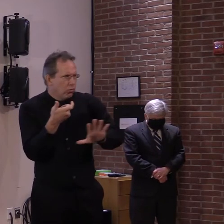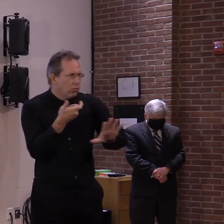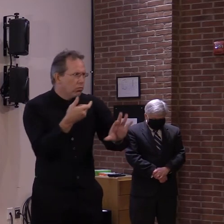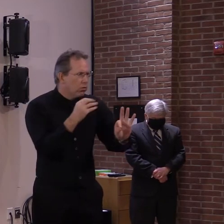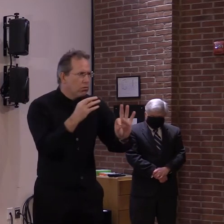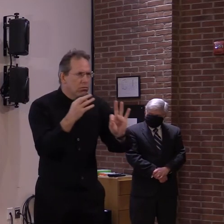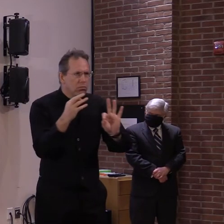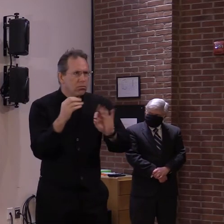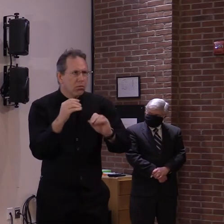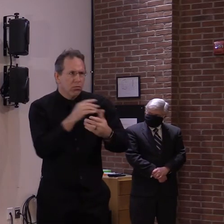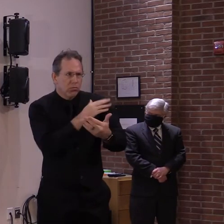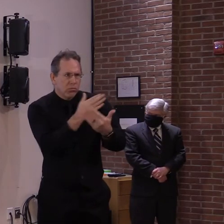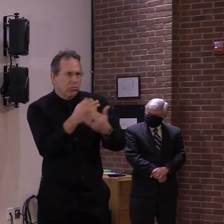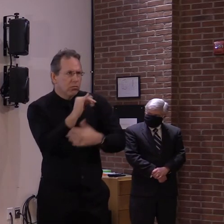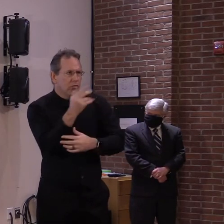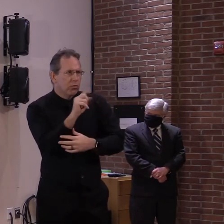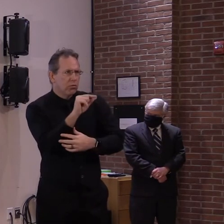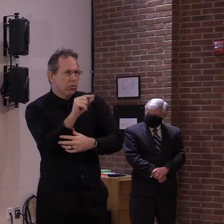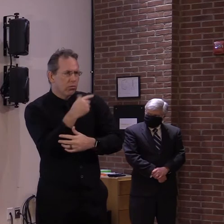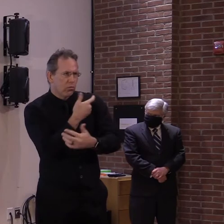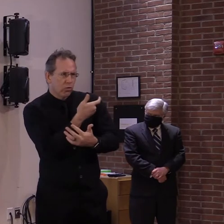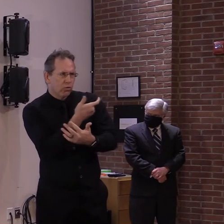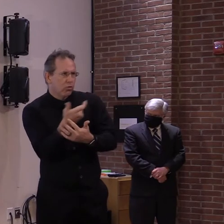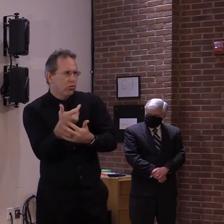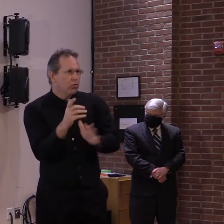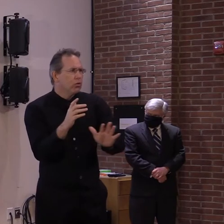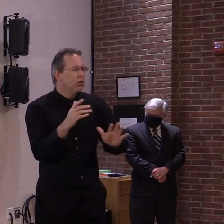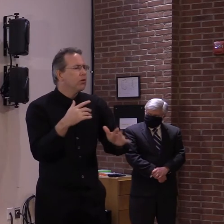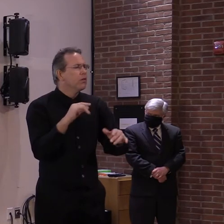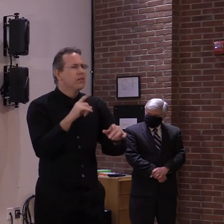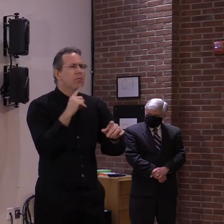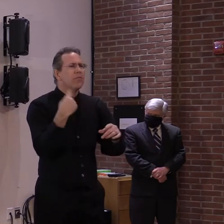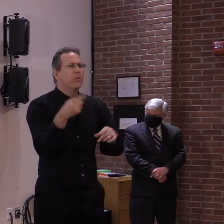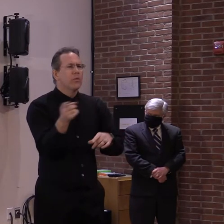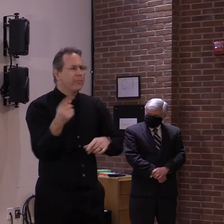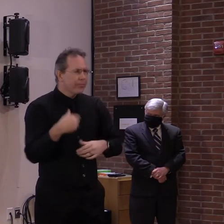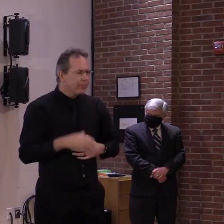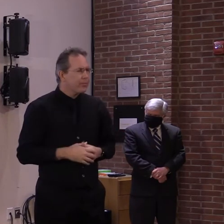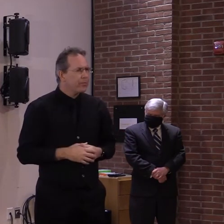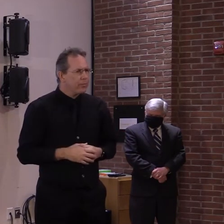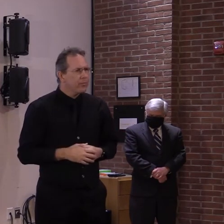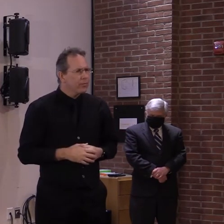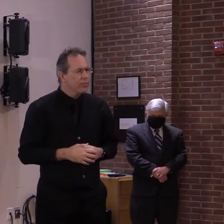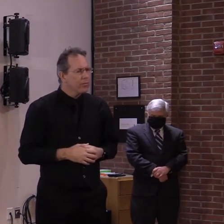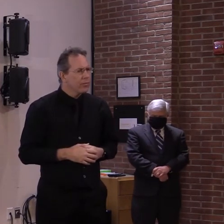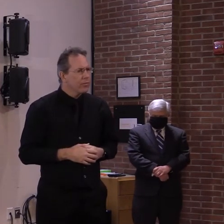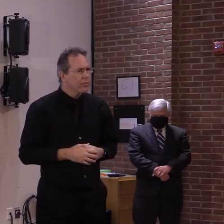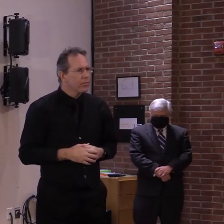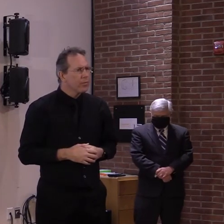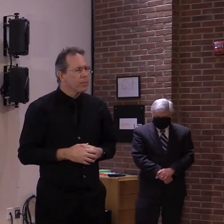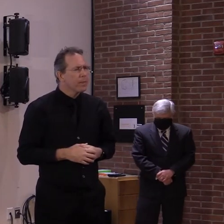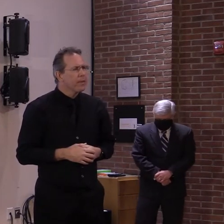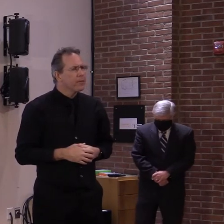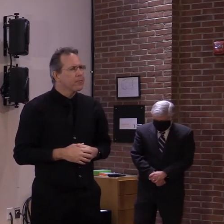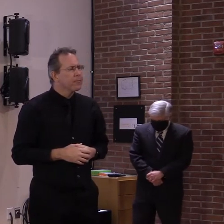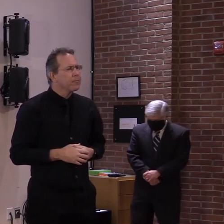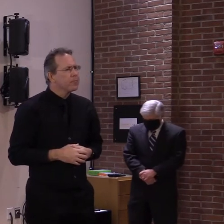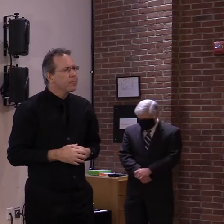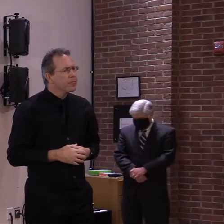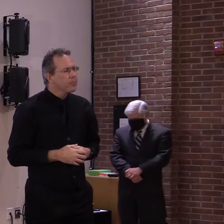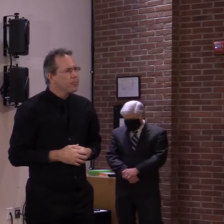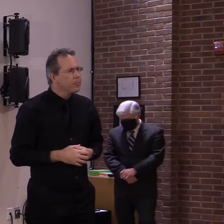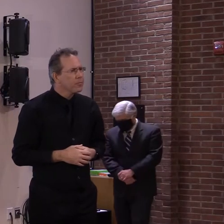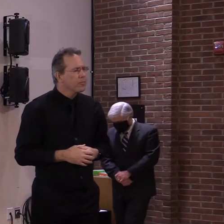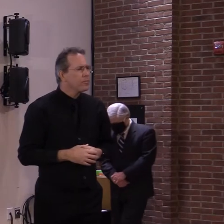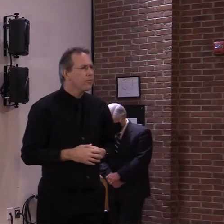streams. Um, as I mentioned on a couple of different calls yesterday, you'll see an altered, um, presence in Montpelier